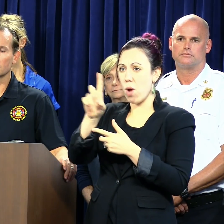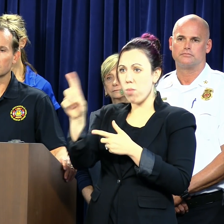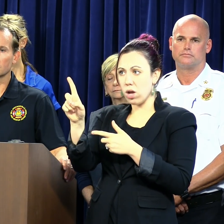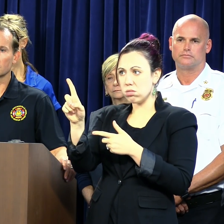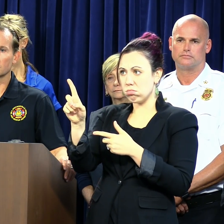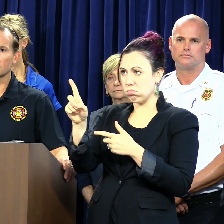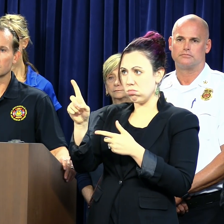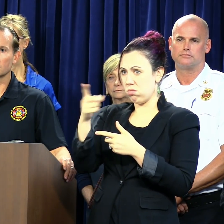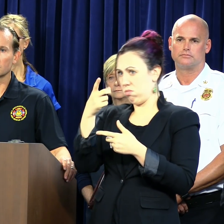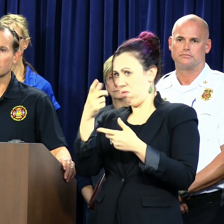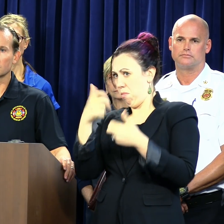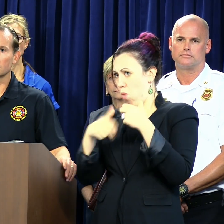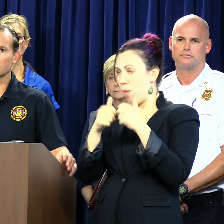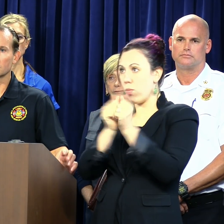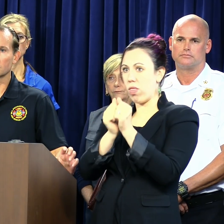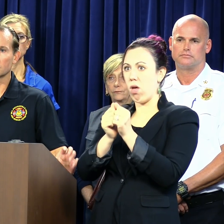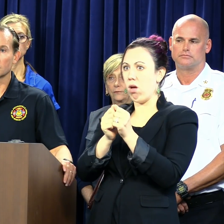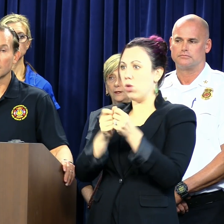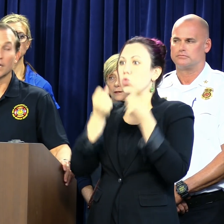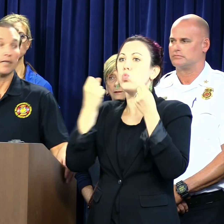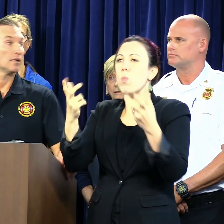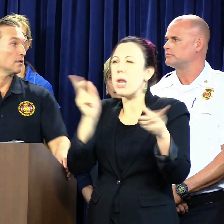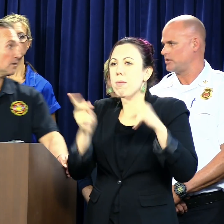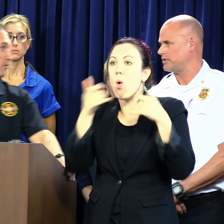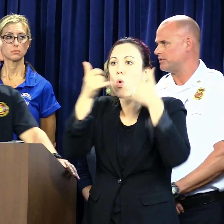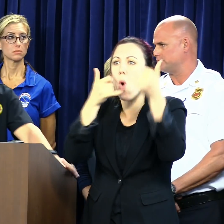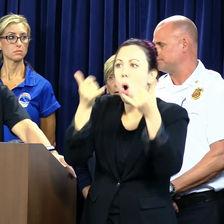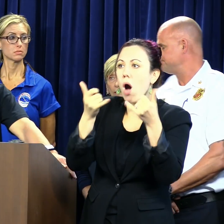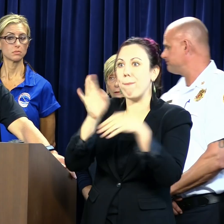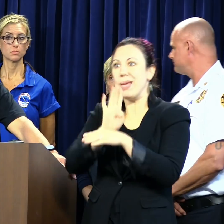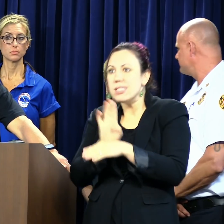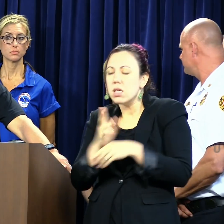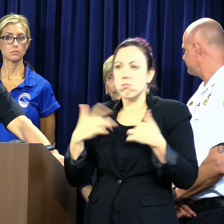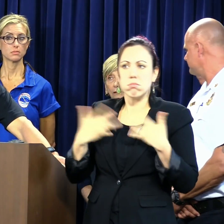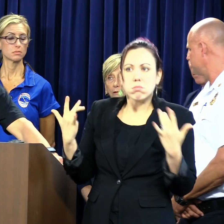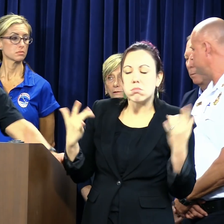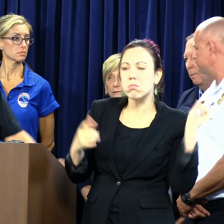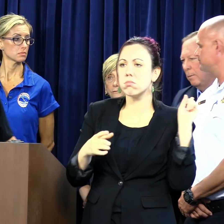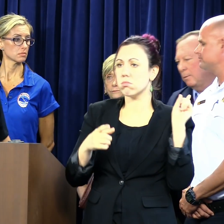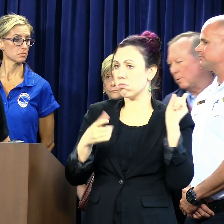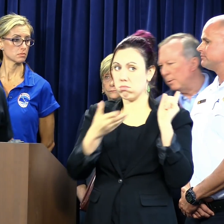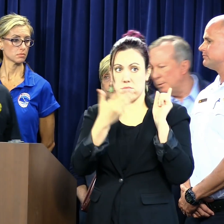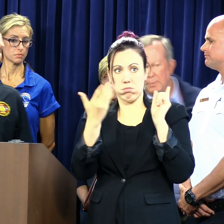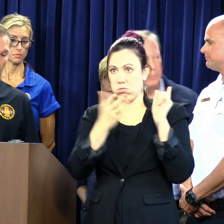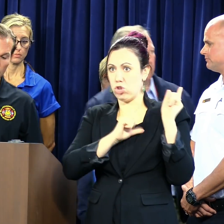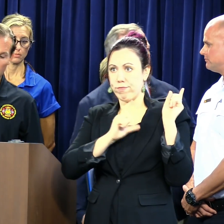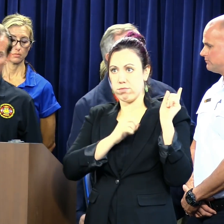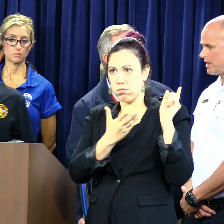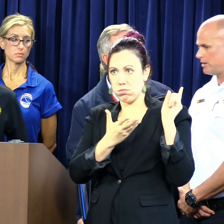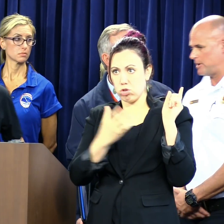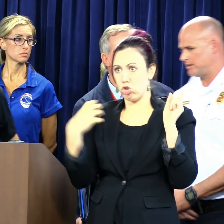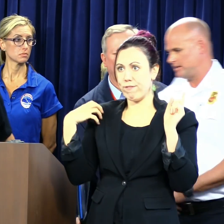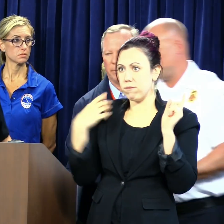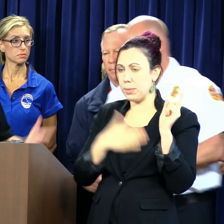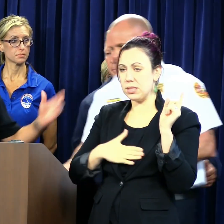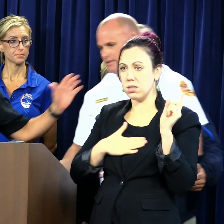a capacity issue when they're able to take calls? Director, 911, Chief. Chief.